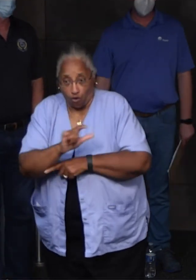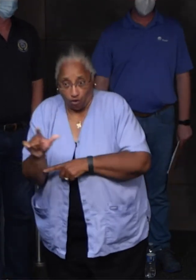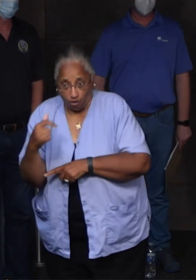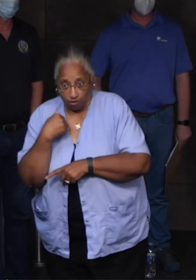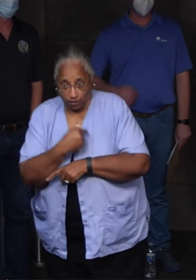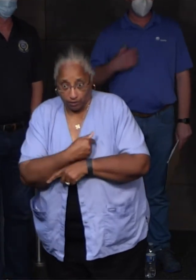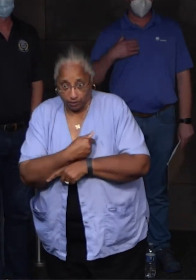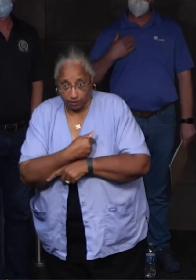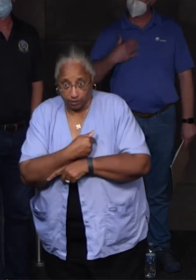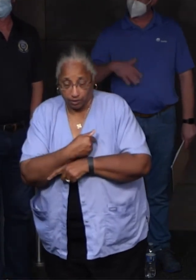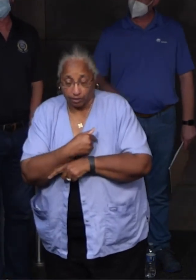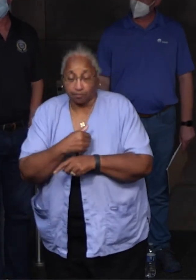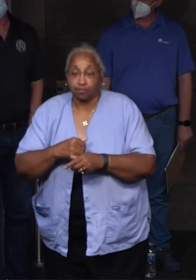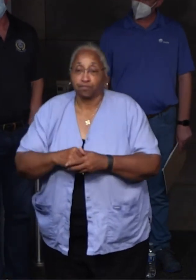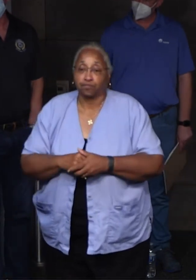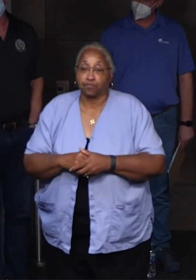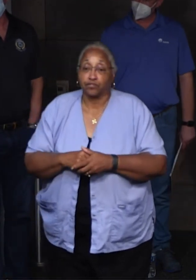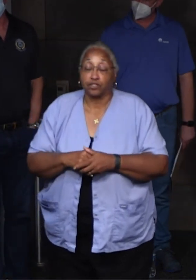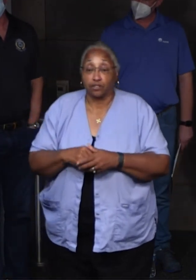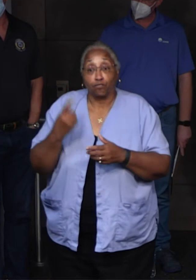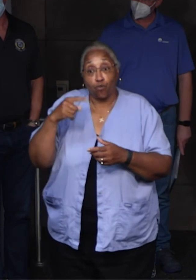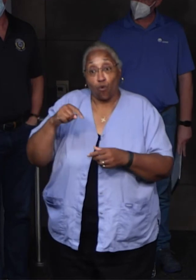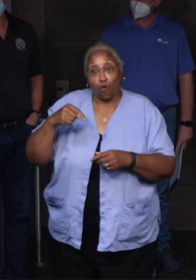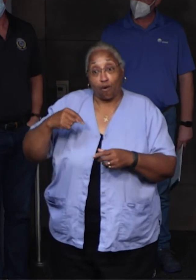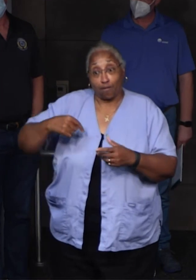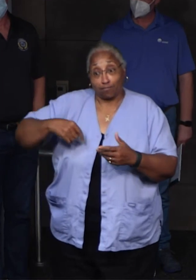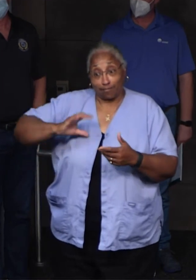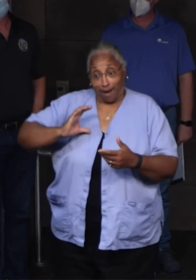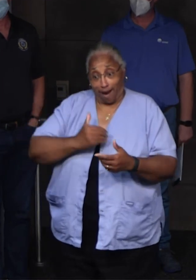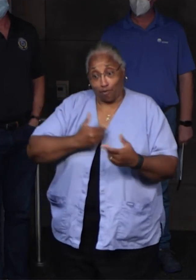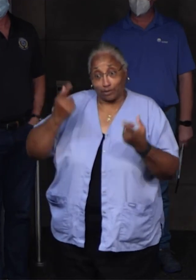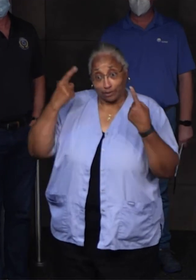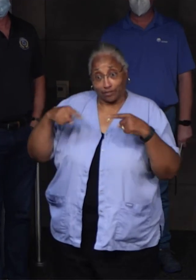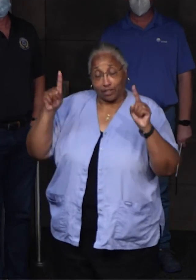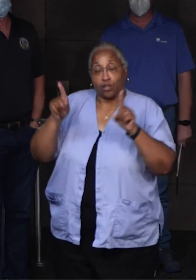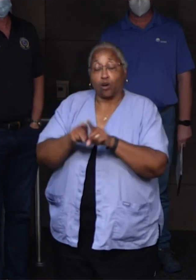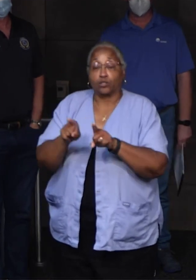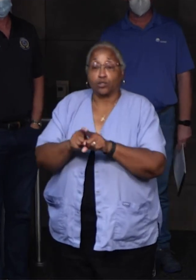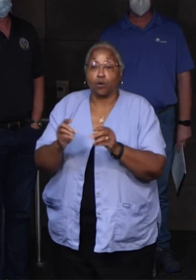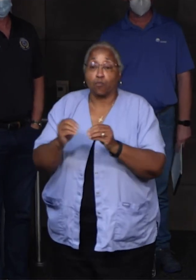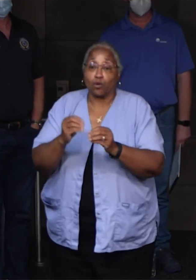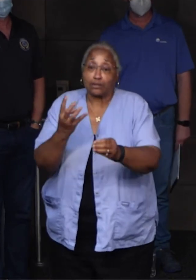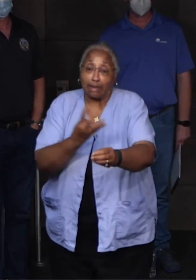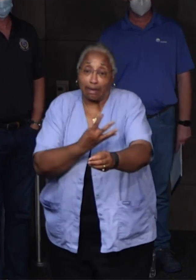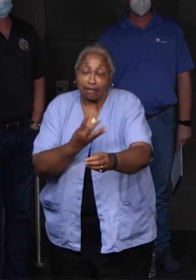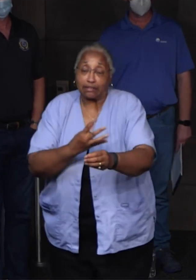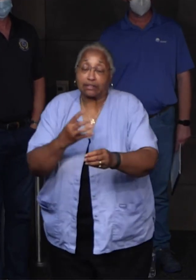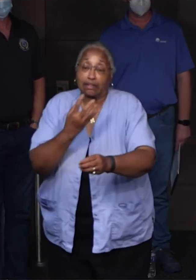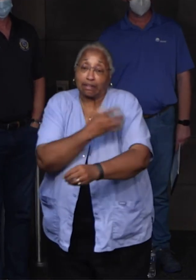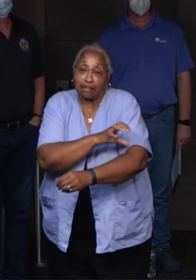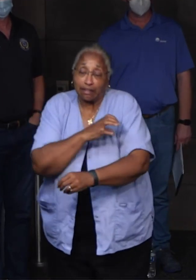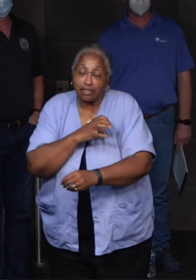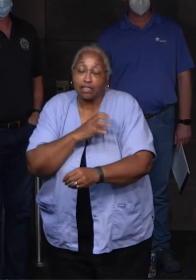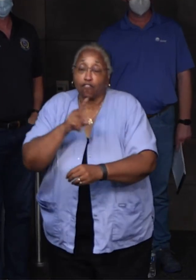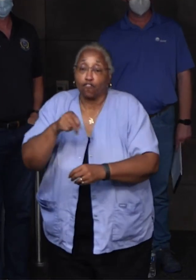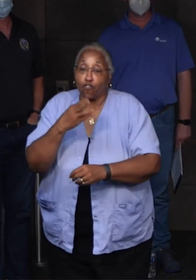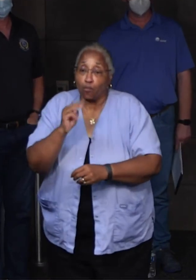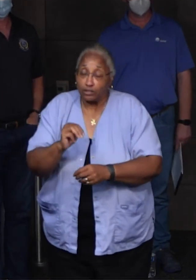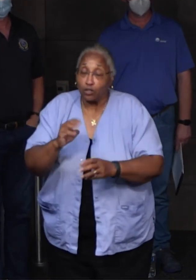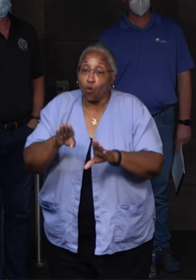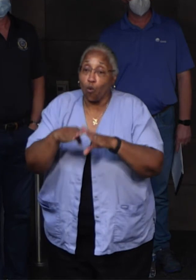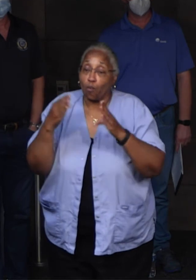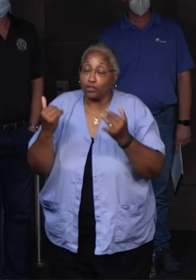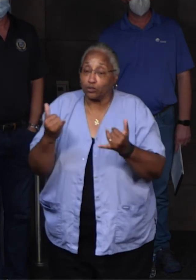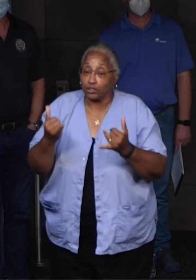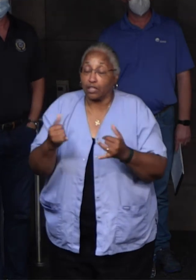you know, to survive. We also had more dialysis clinics and pharmacies open today. We're